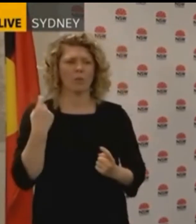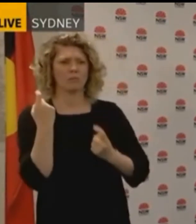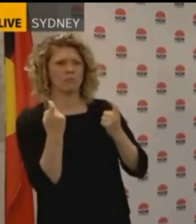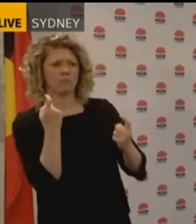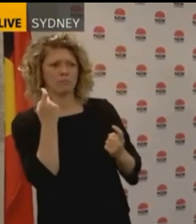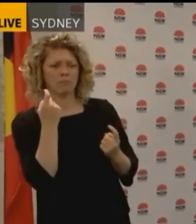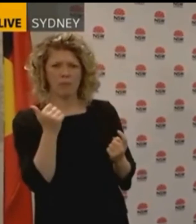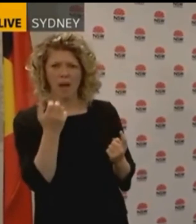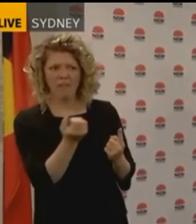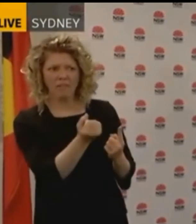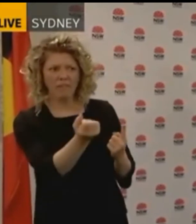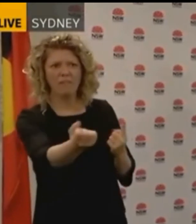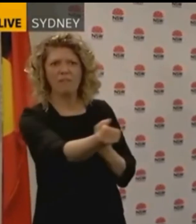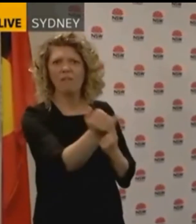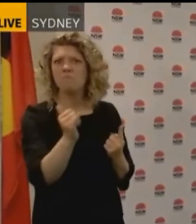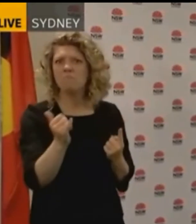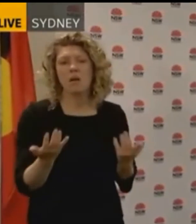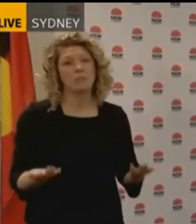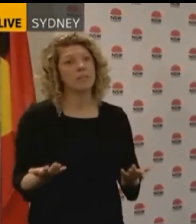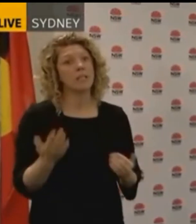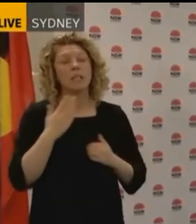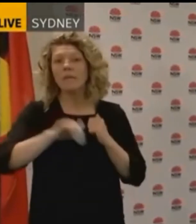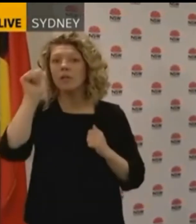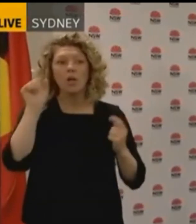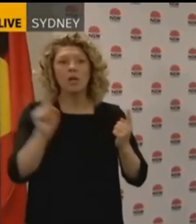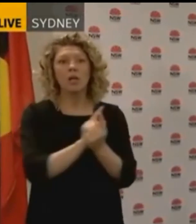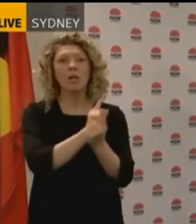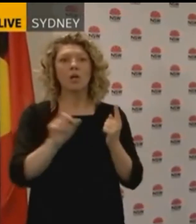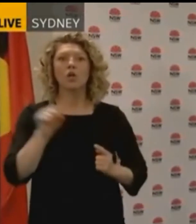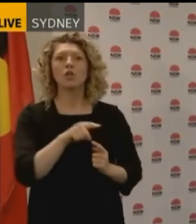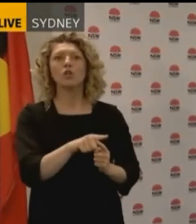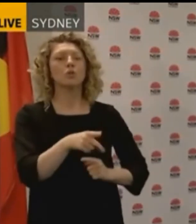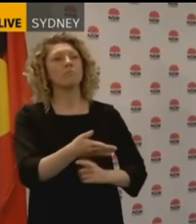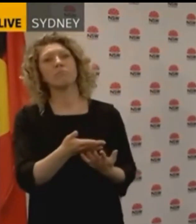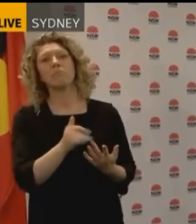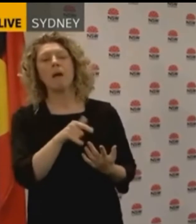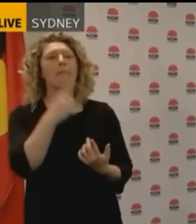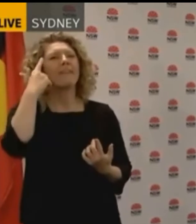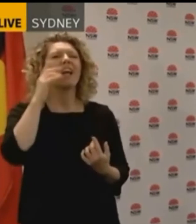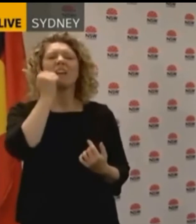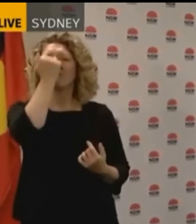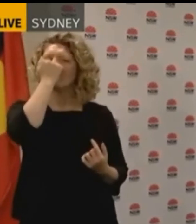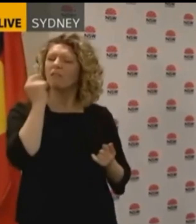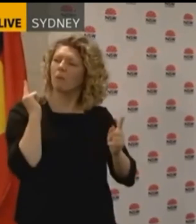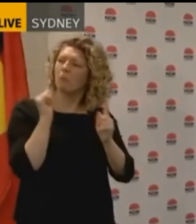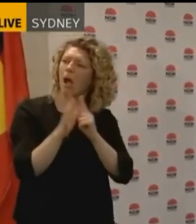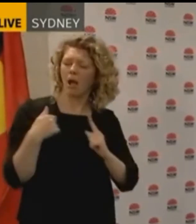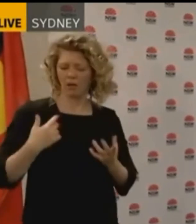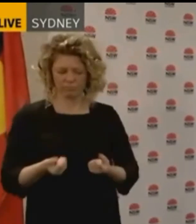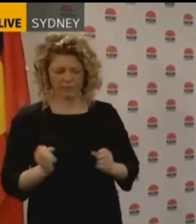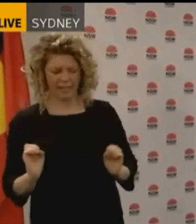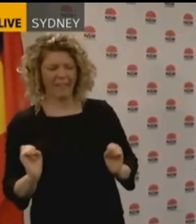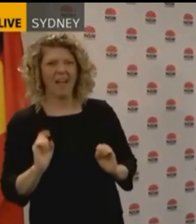whether are there other people that may have been in contact, should people be upgraded from casual to close contacts, this is part of our routine.